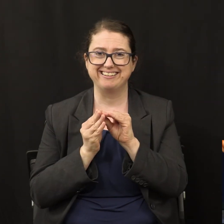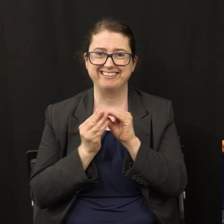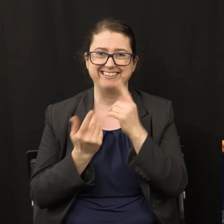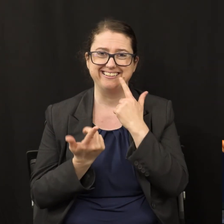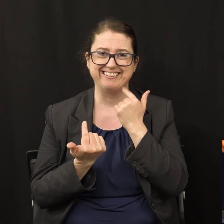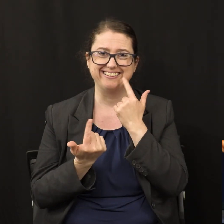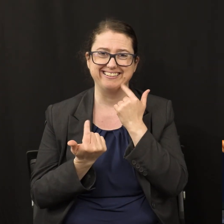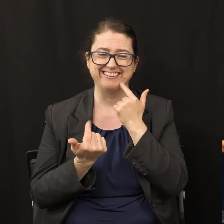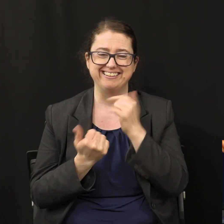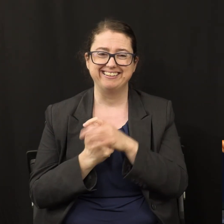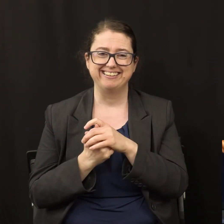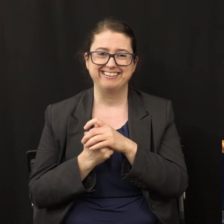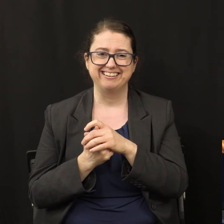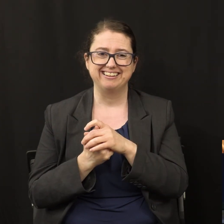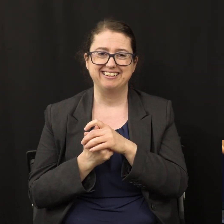and we won't have to social distance